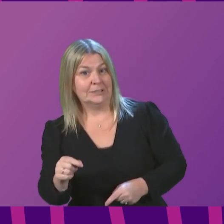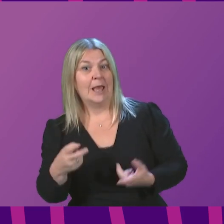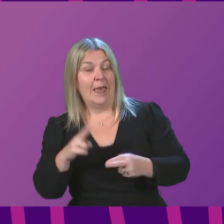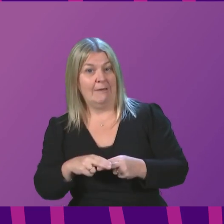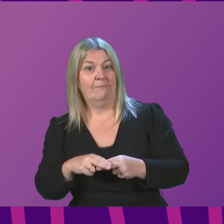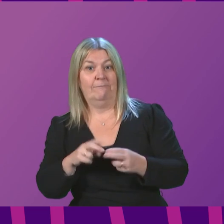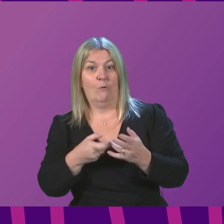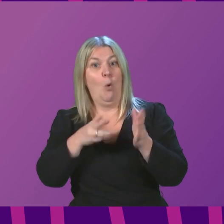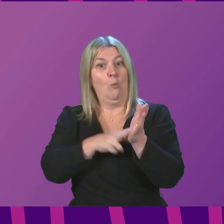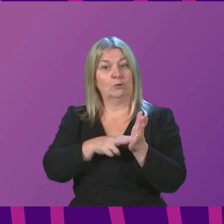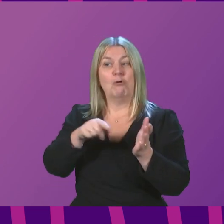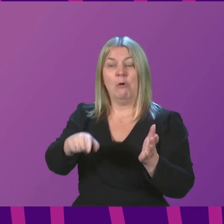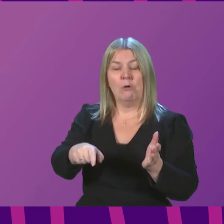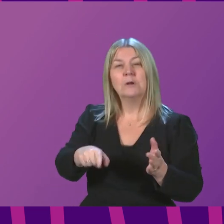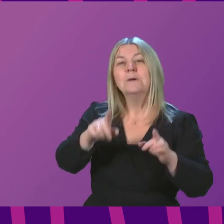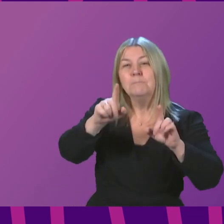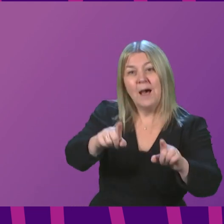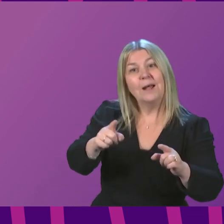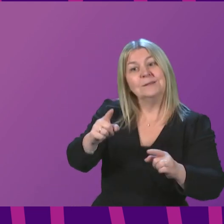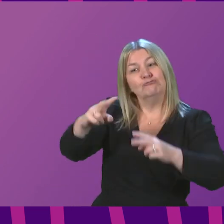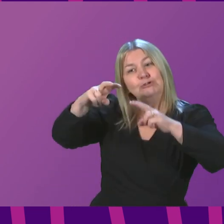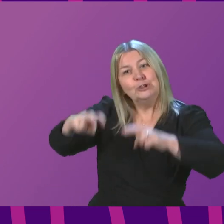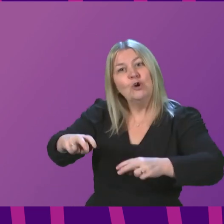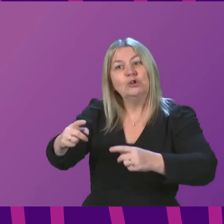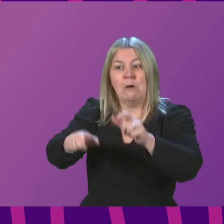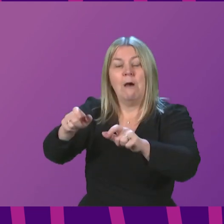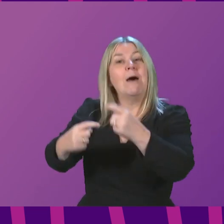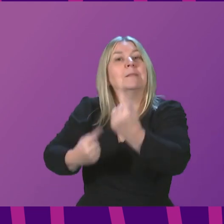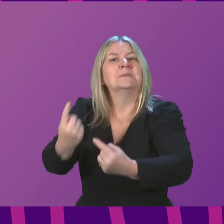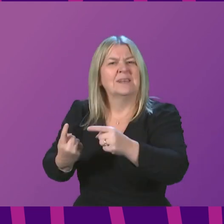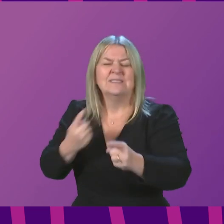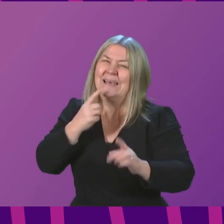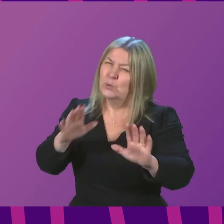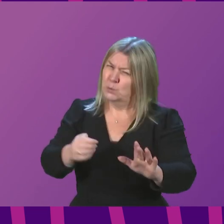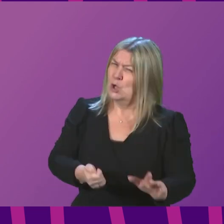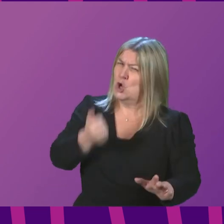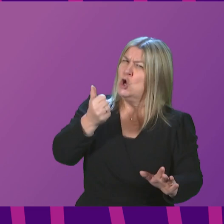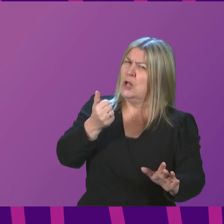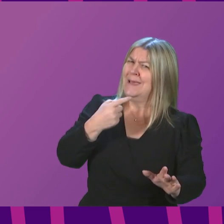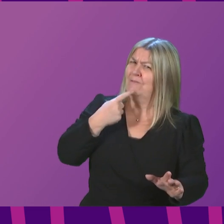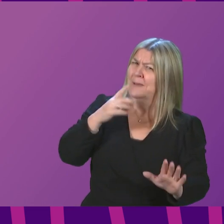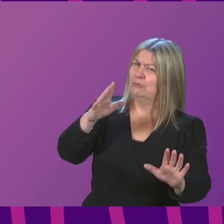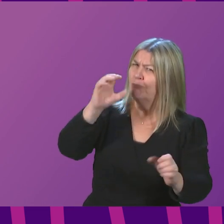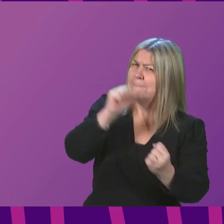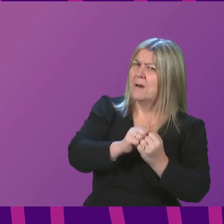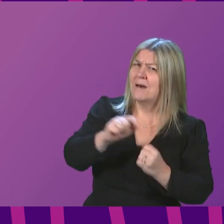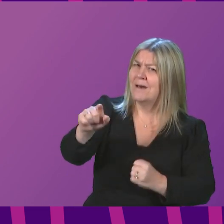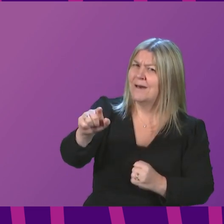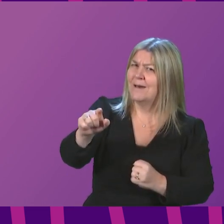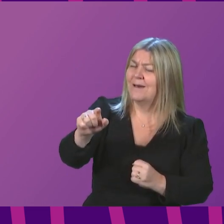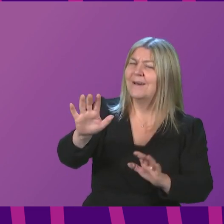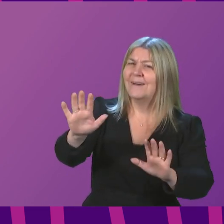saying that it is early data, that it needs more data to be sure, and that the transmissibility, the much higher